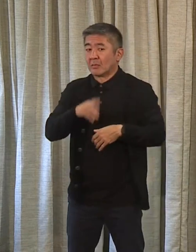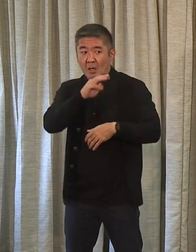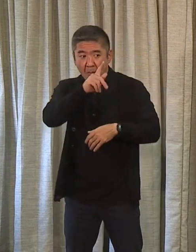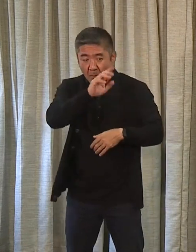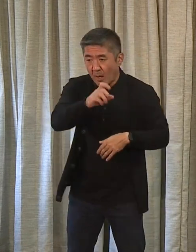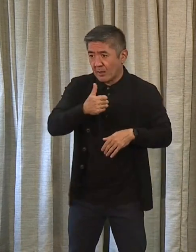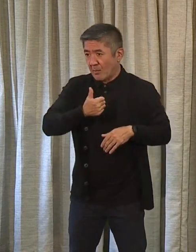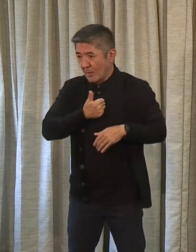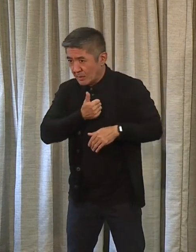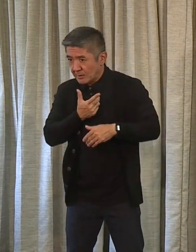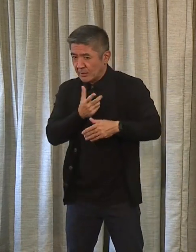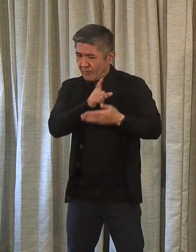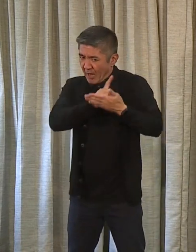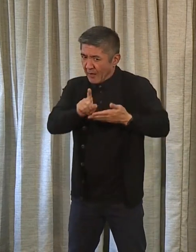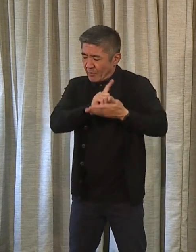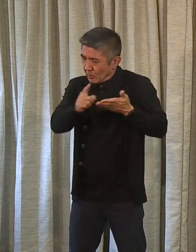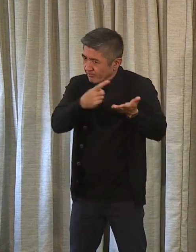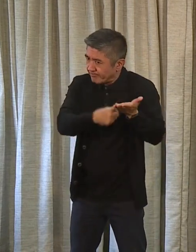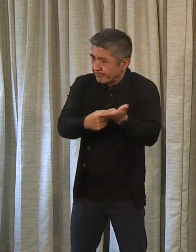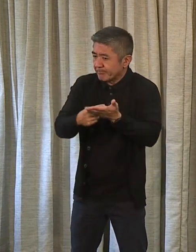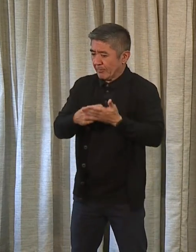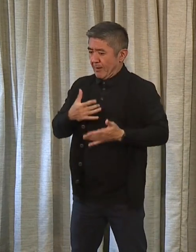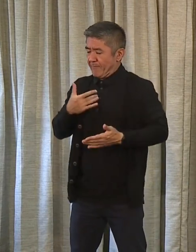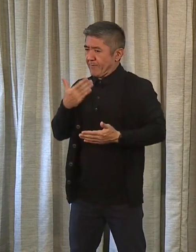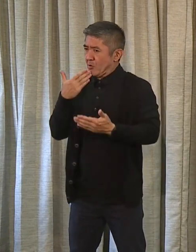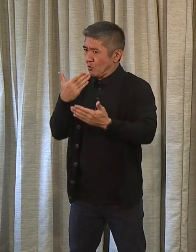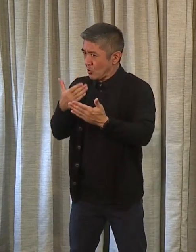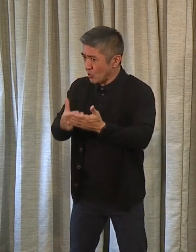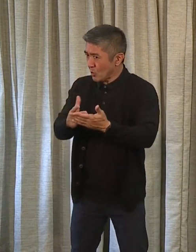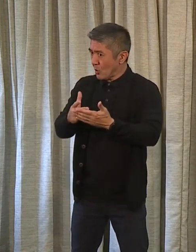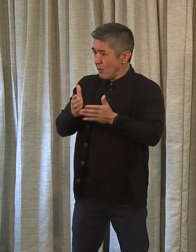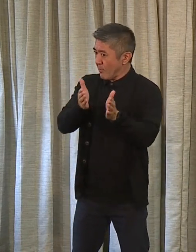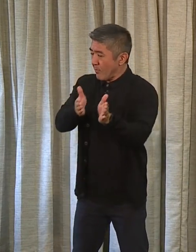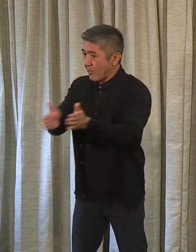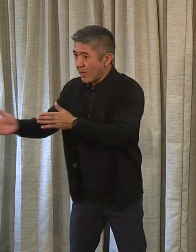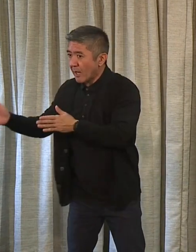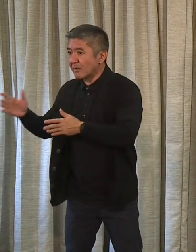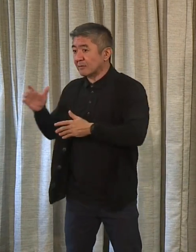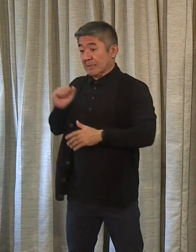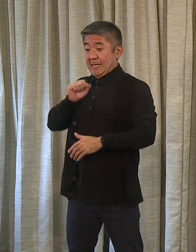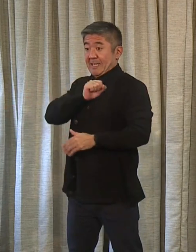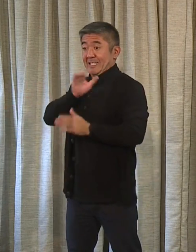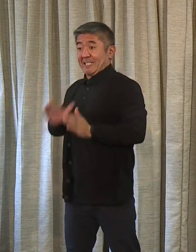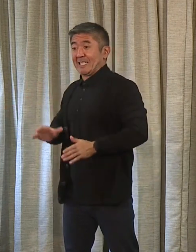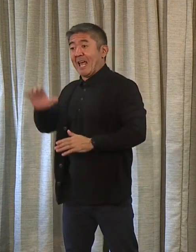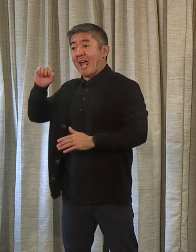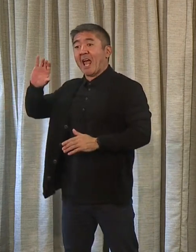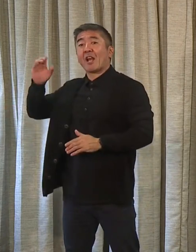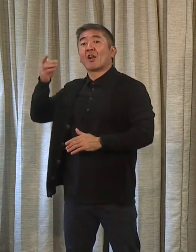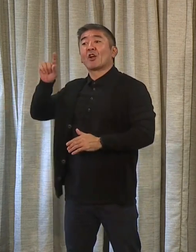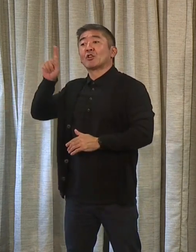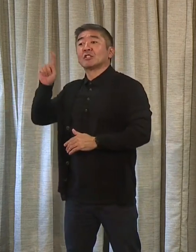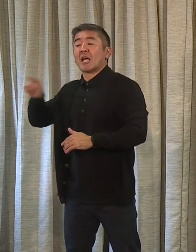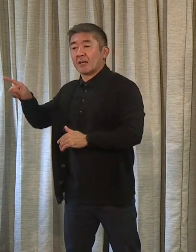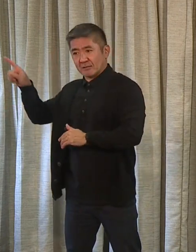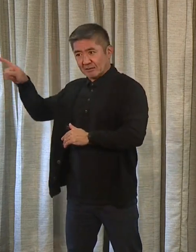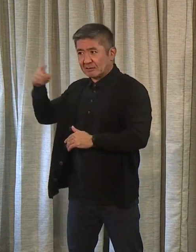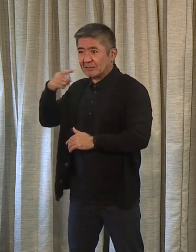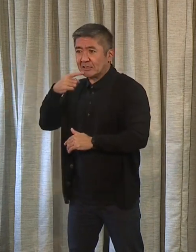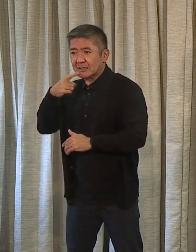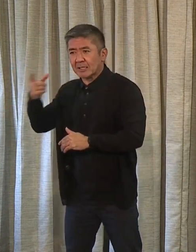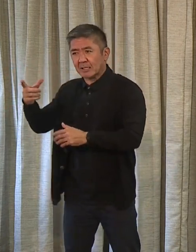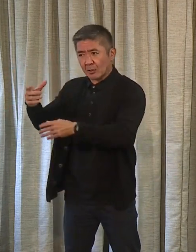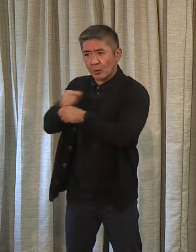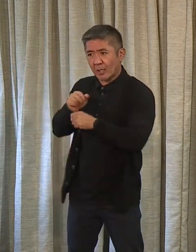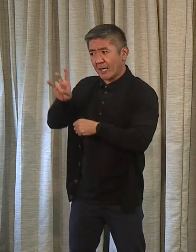having weekly meetings. We feel good about the direction. This past week I heard from Senator Schatz. I think the release was out in the media. We were able to get